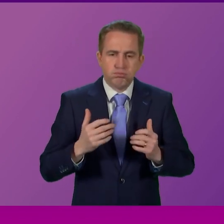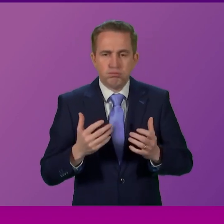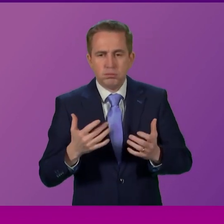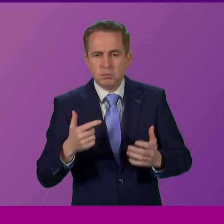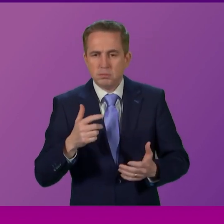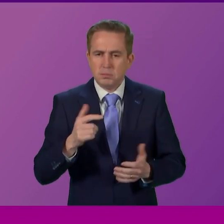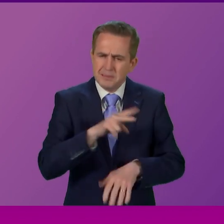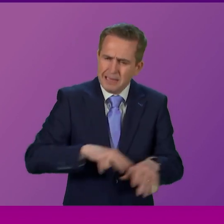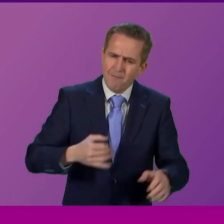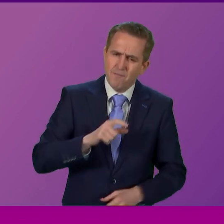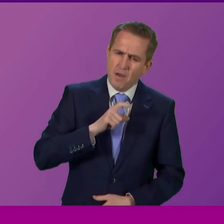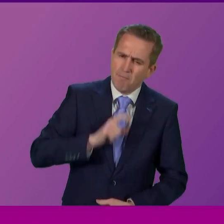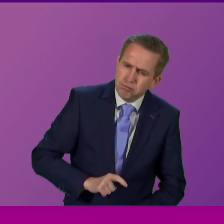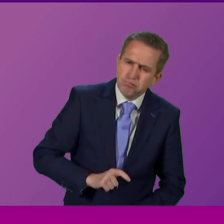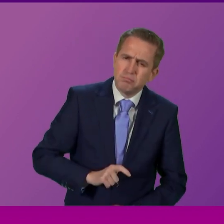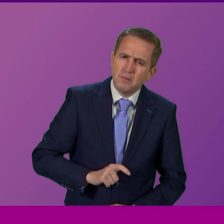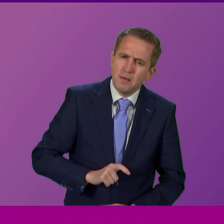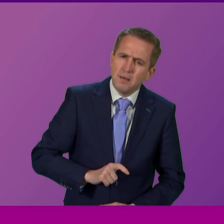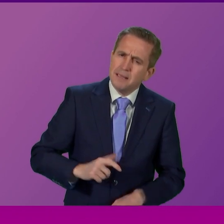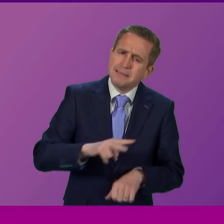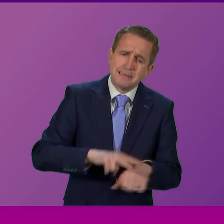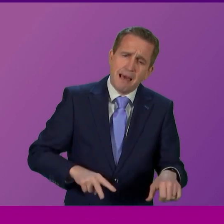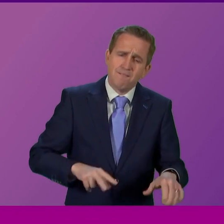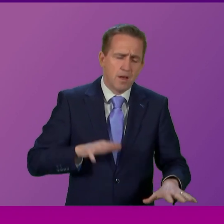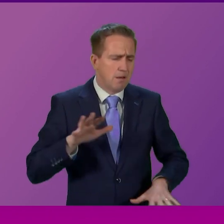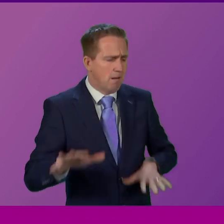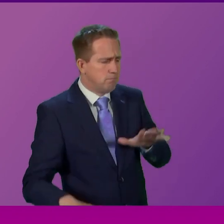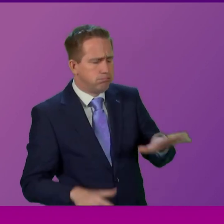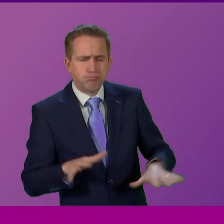dejected and in total despair.